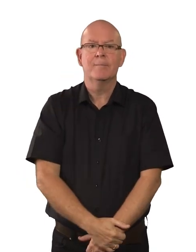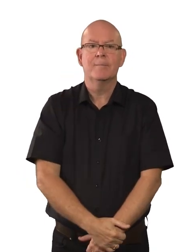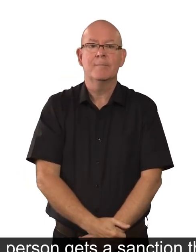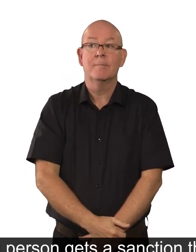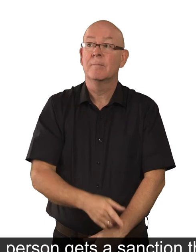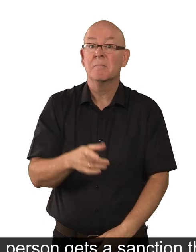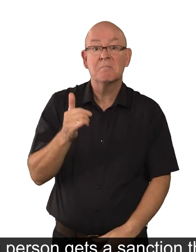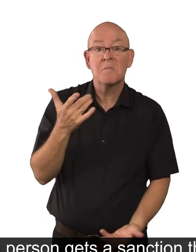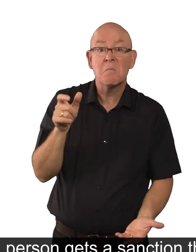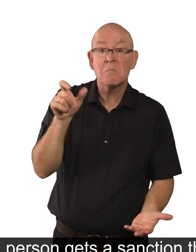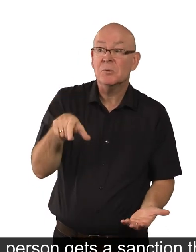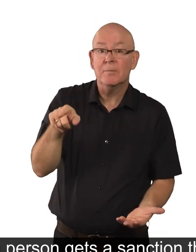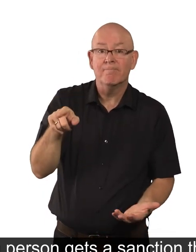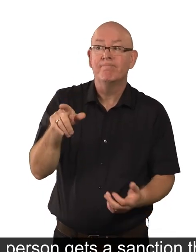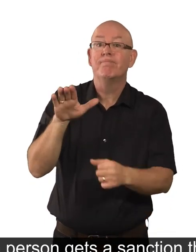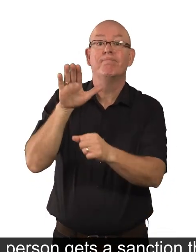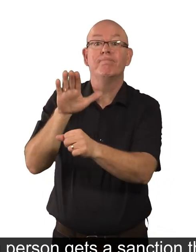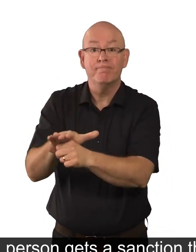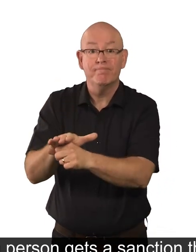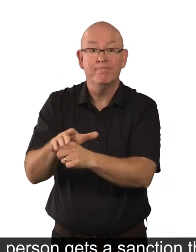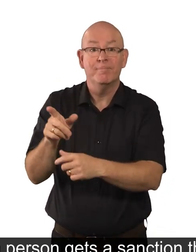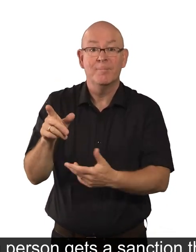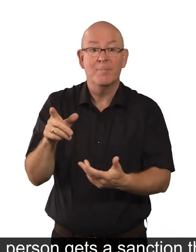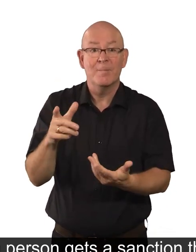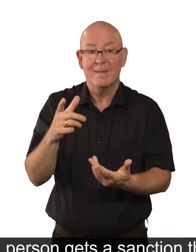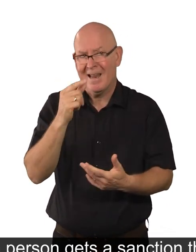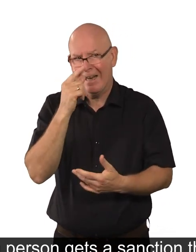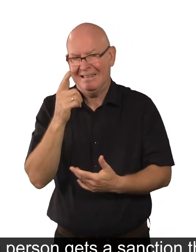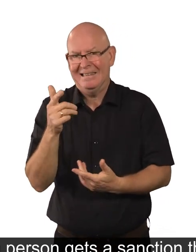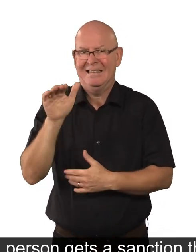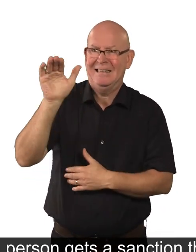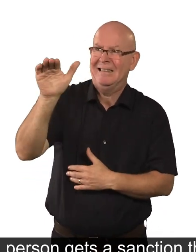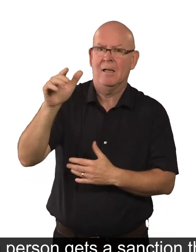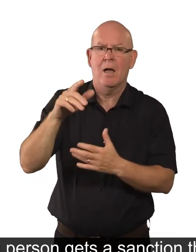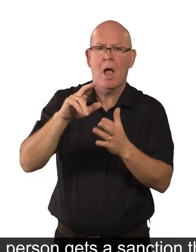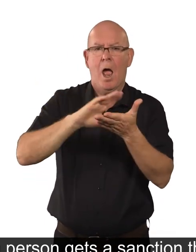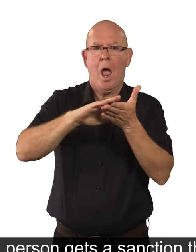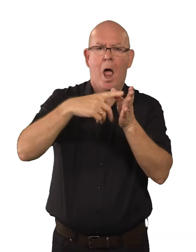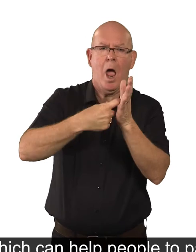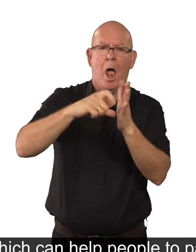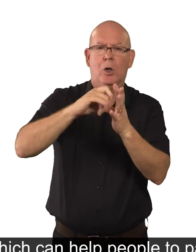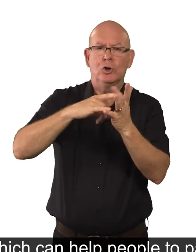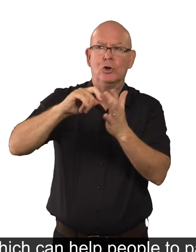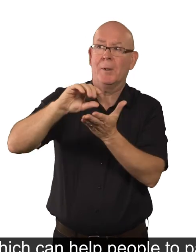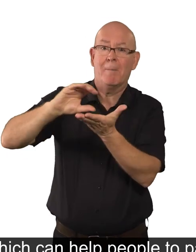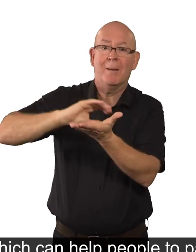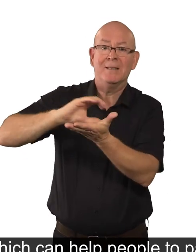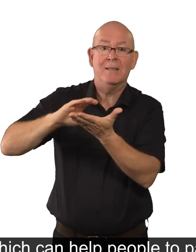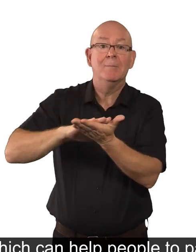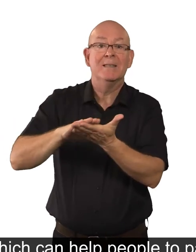If a person gets a sanction, then they can ask for hardship payments which can help people to pay for